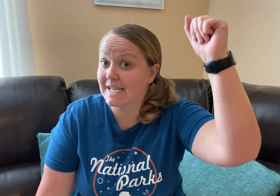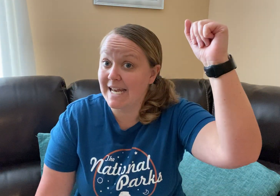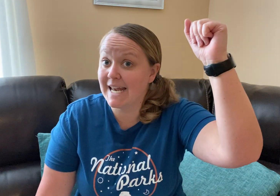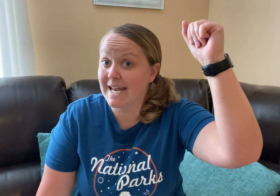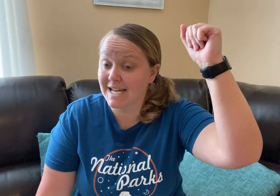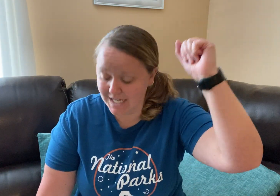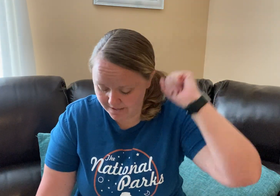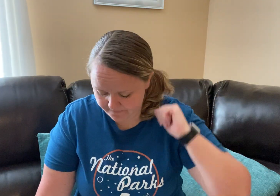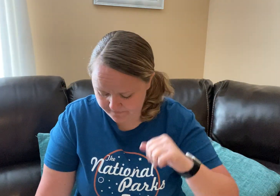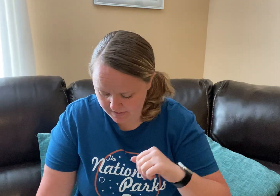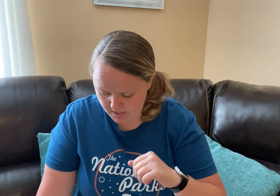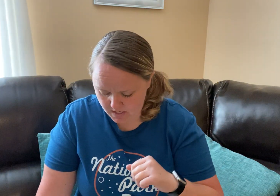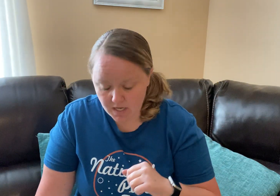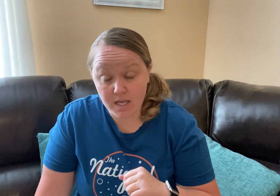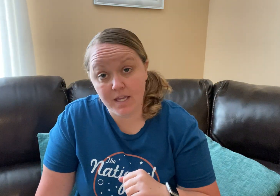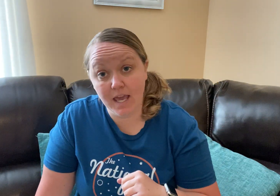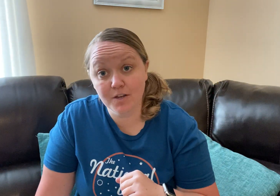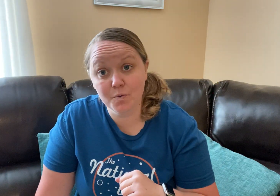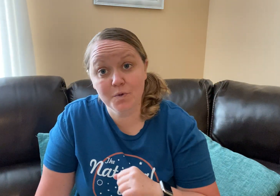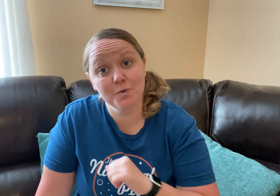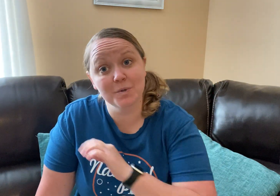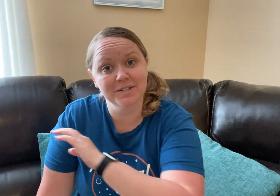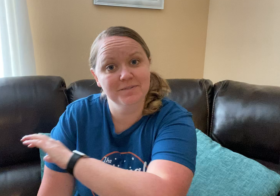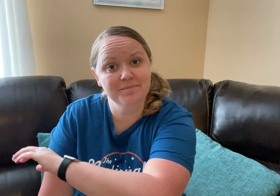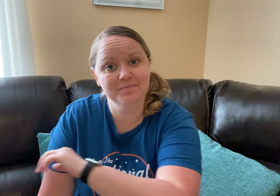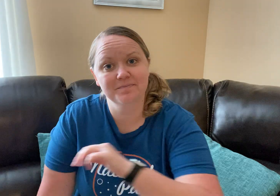N. Kangaroo. Ooh.